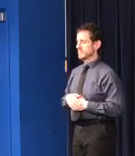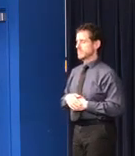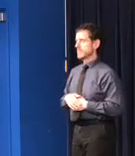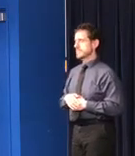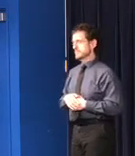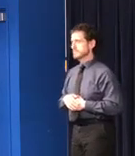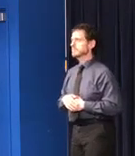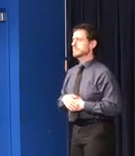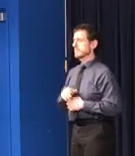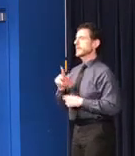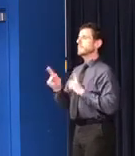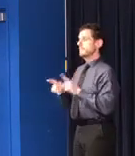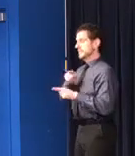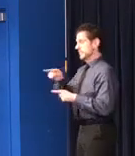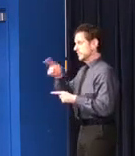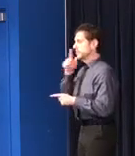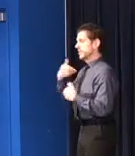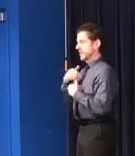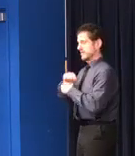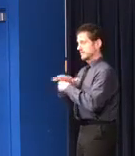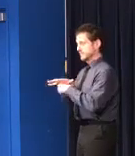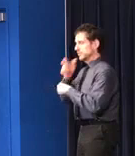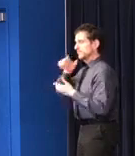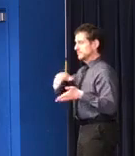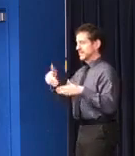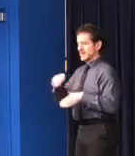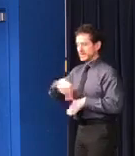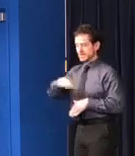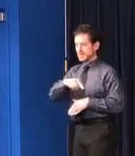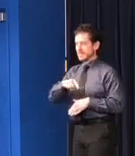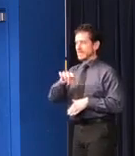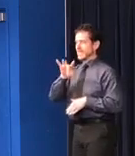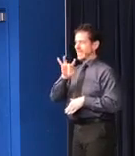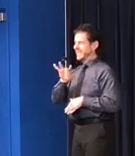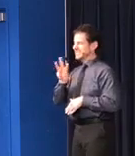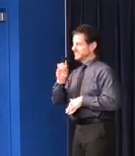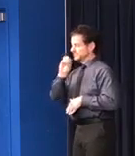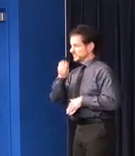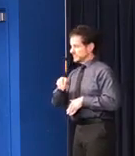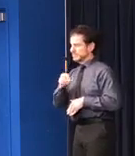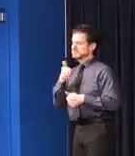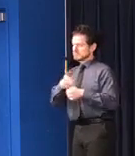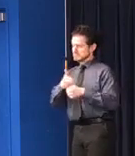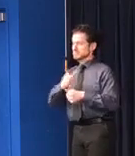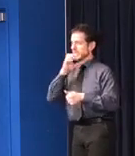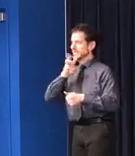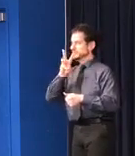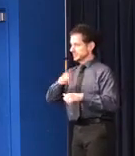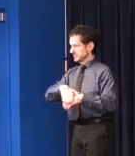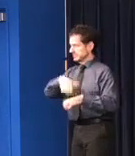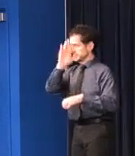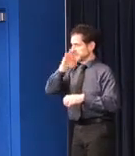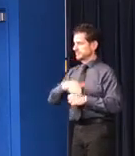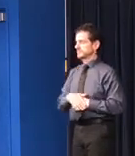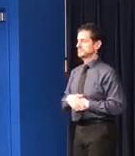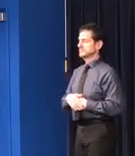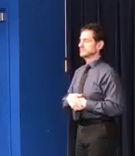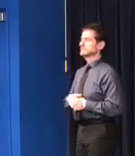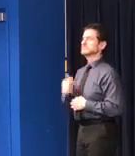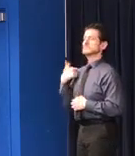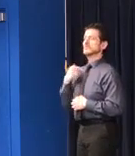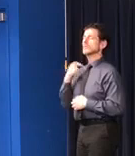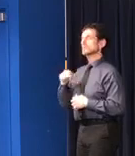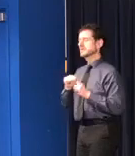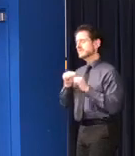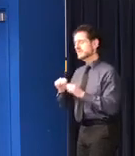% of those with COVID-19 who have died here in Illinois are over the age of 60. We must continue to do